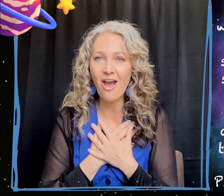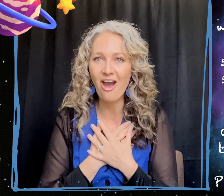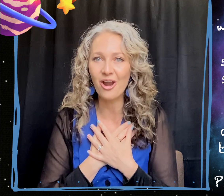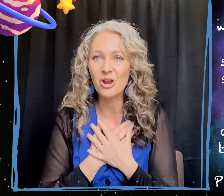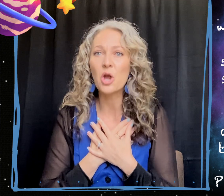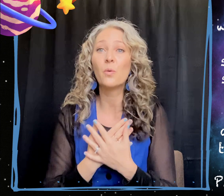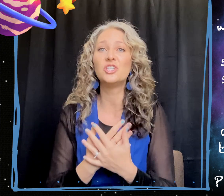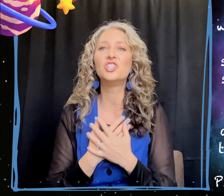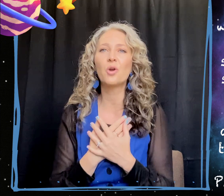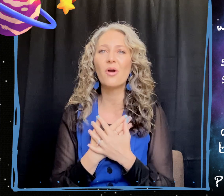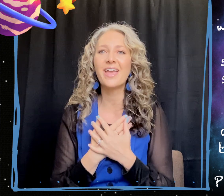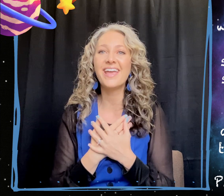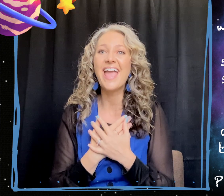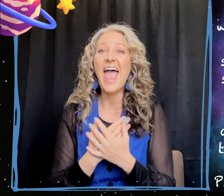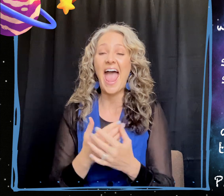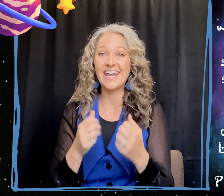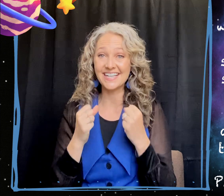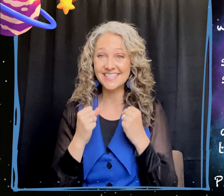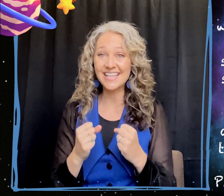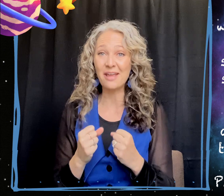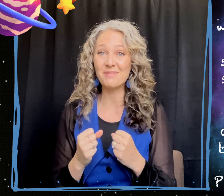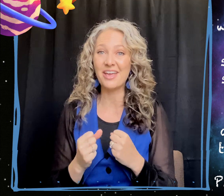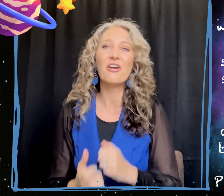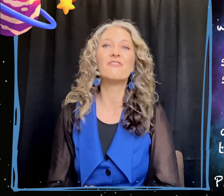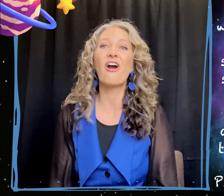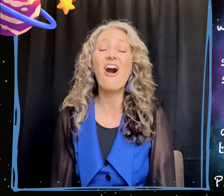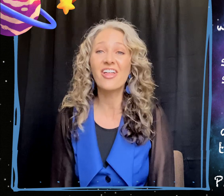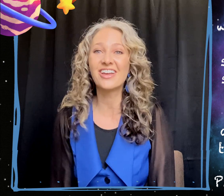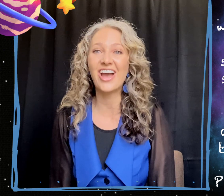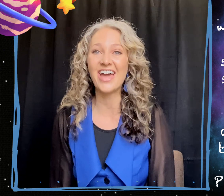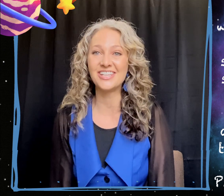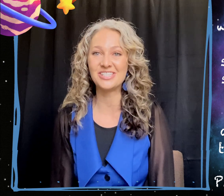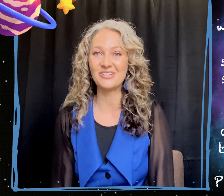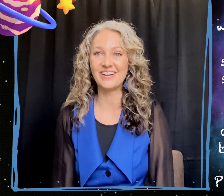heart with joy and excitement for all that God is doing.